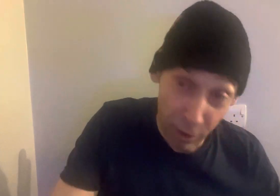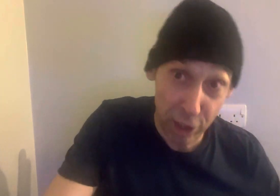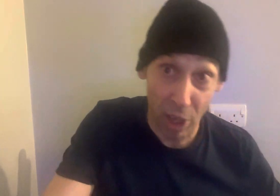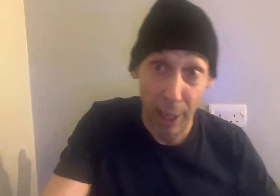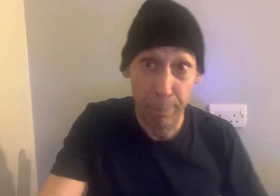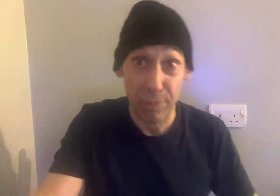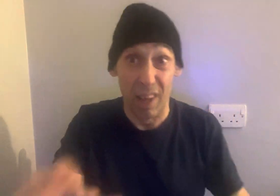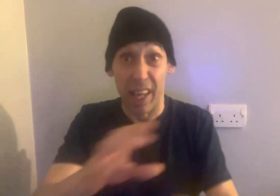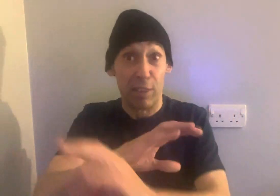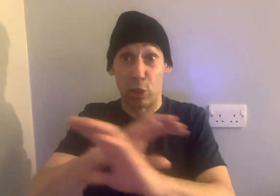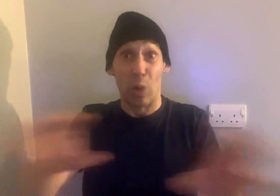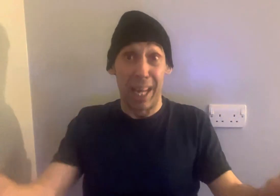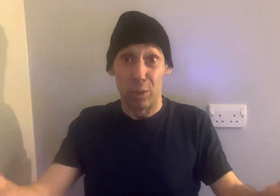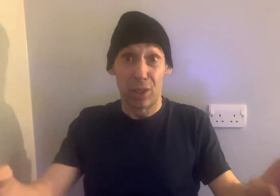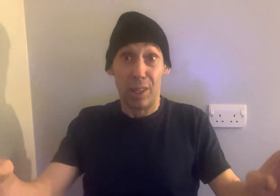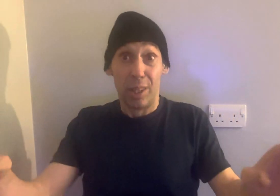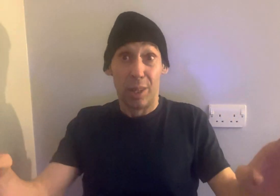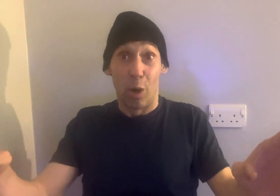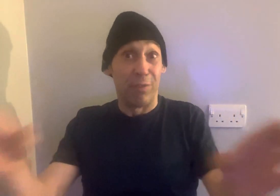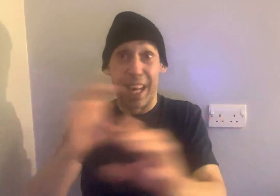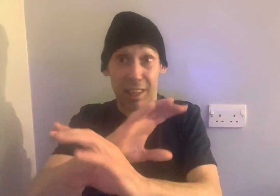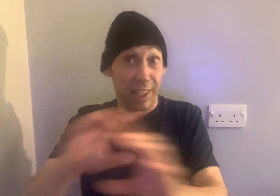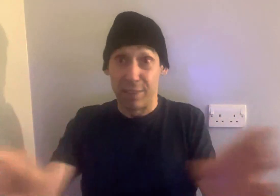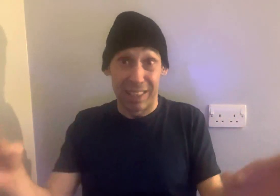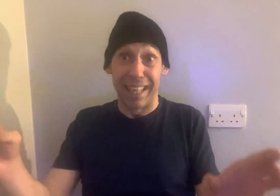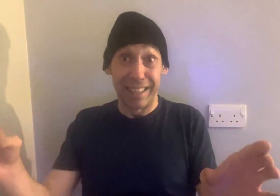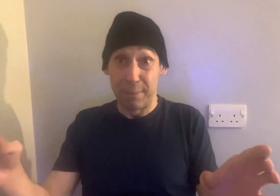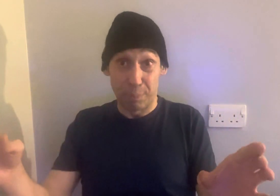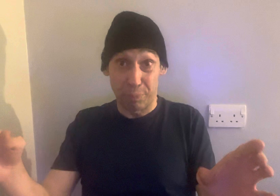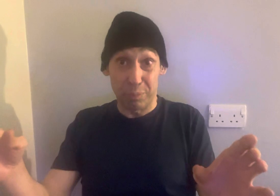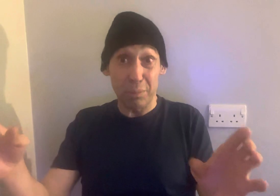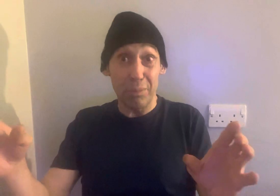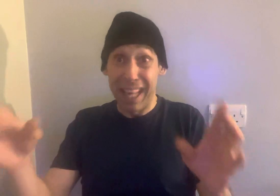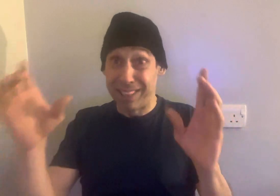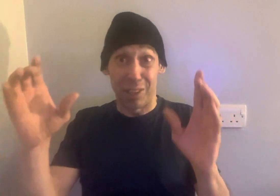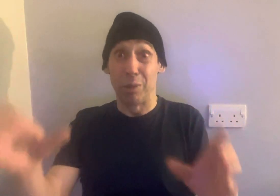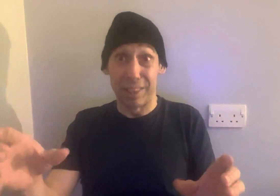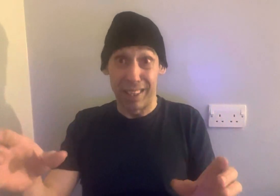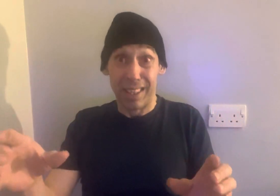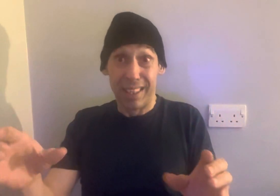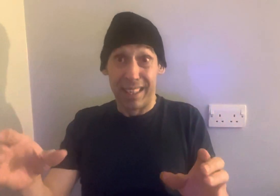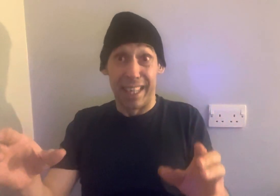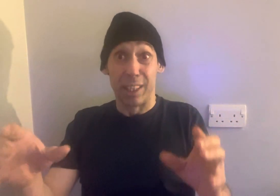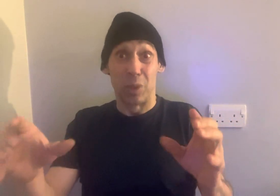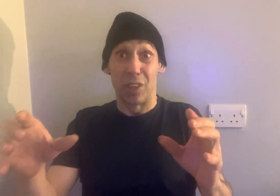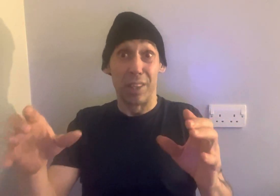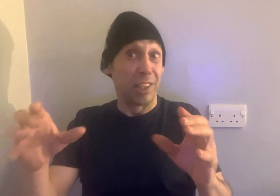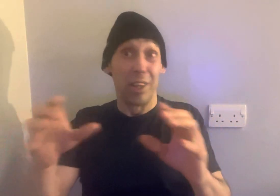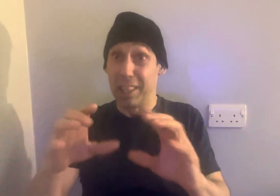first time I ever saw a house of that kind of standing and security. And this was the early